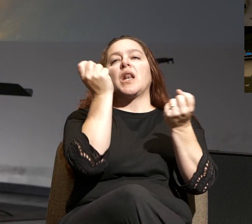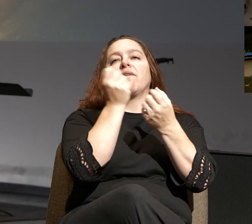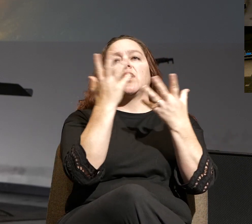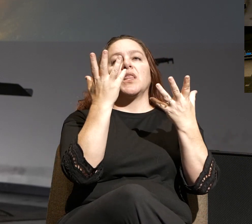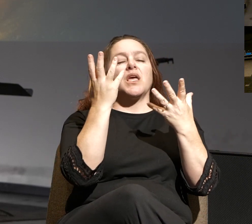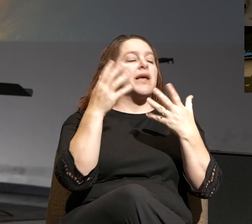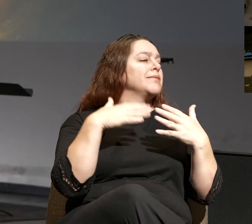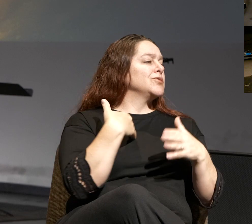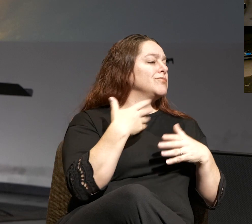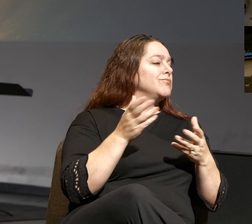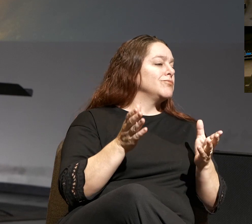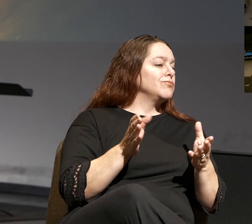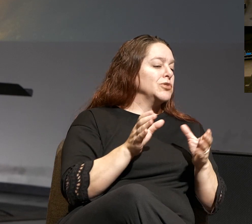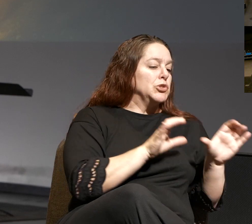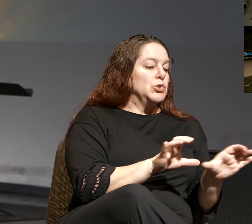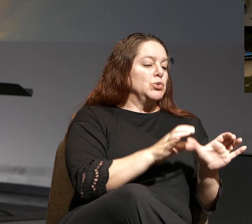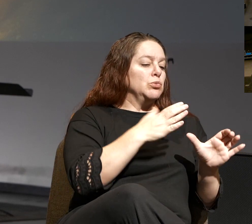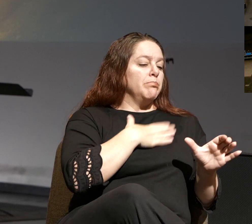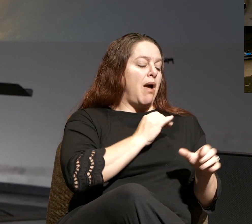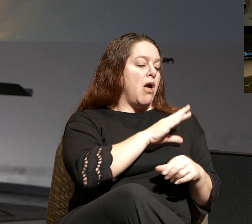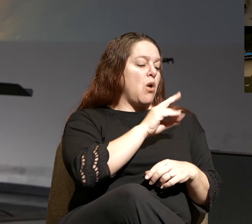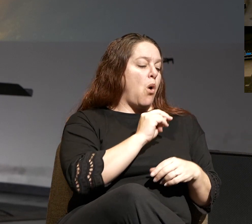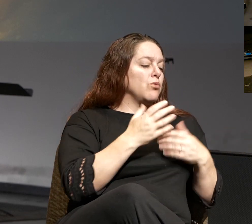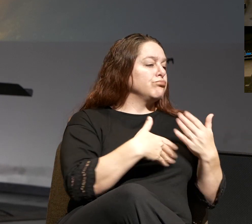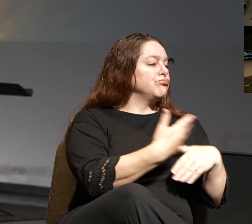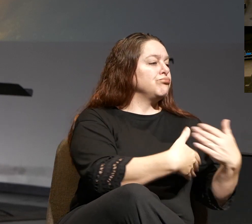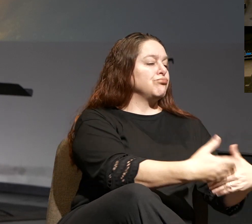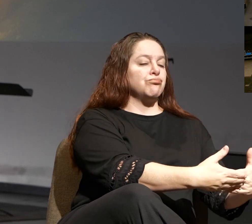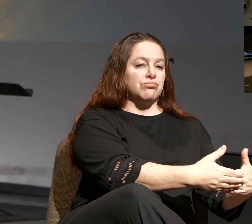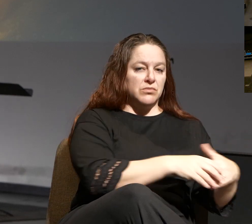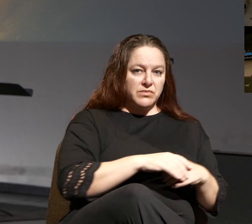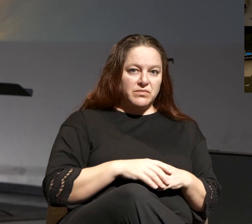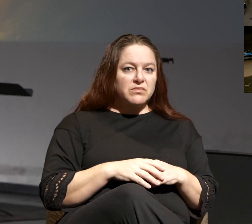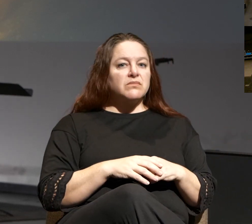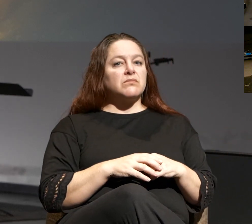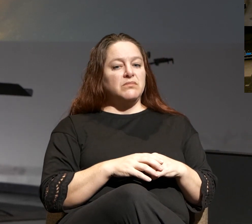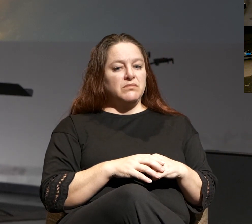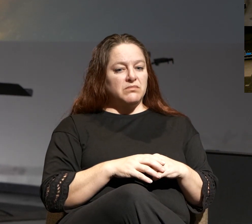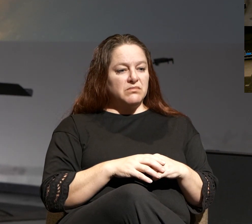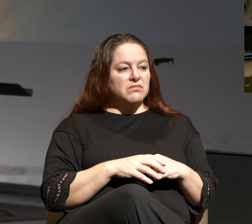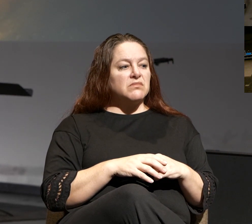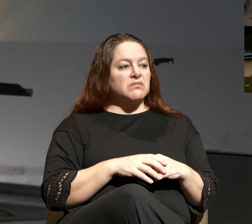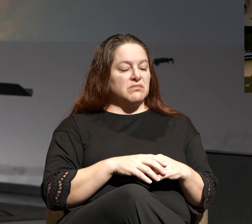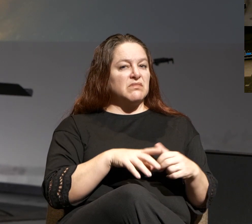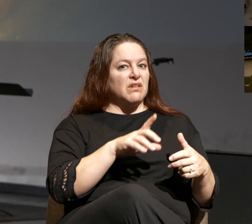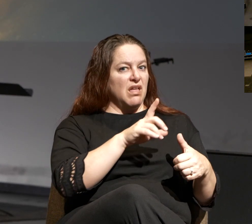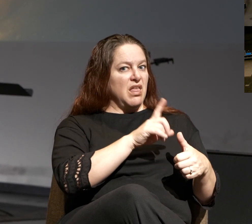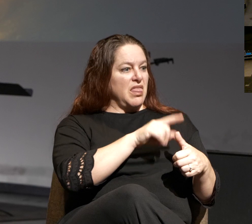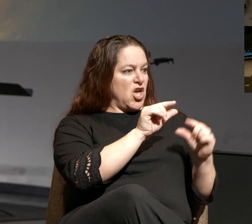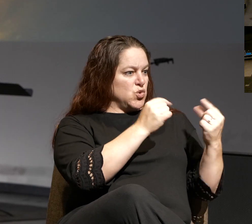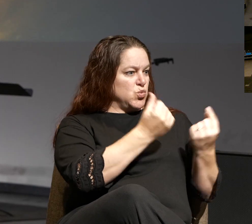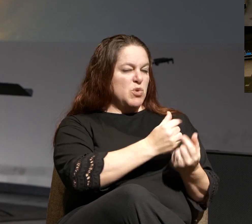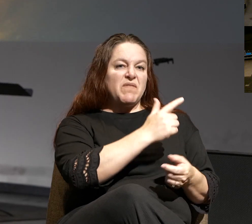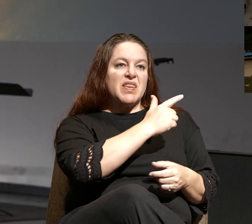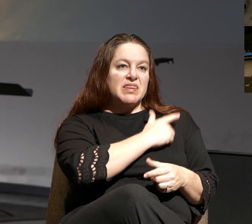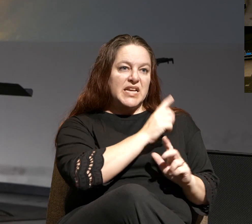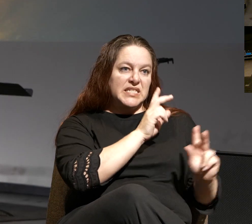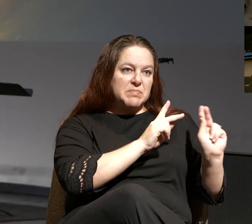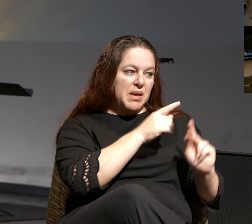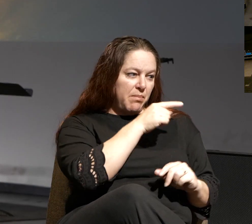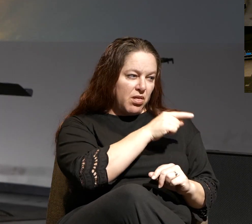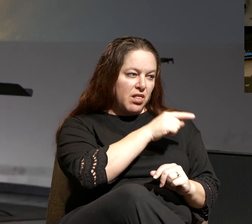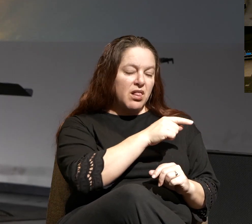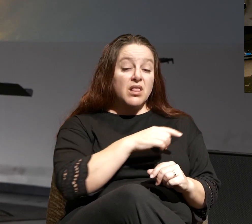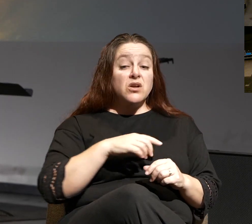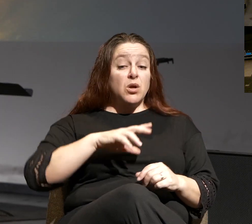and let's just do our own thing all the time. But this group, this group of lazy people, this group in mind, he writes